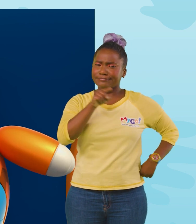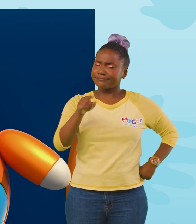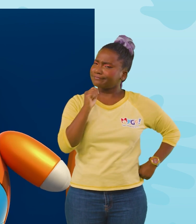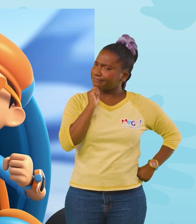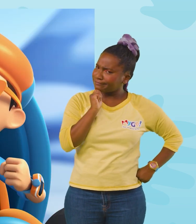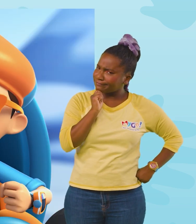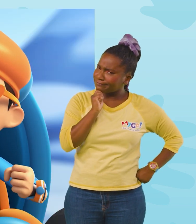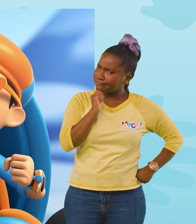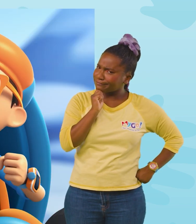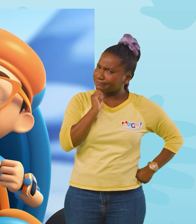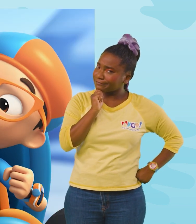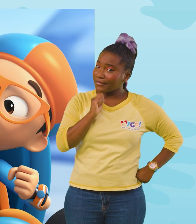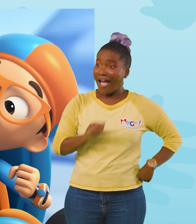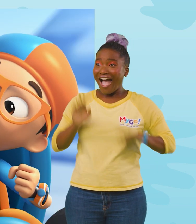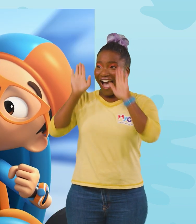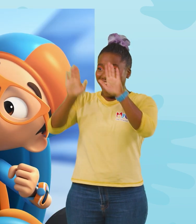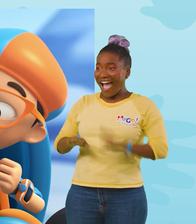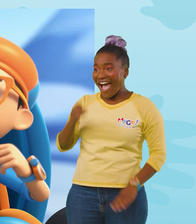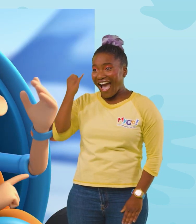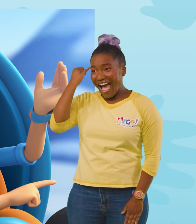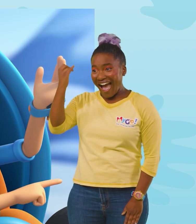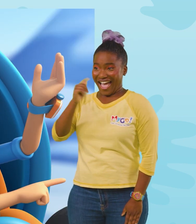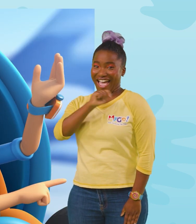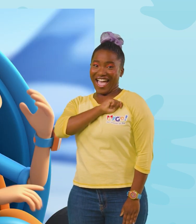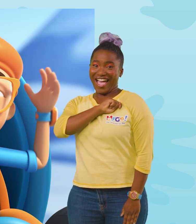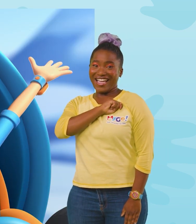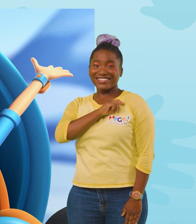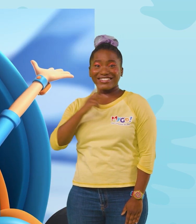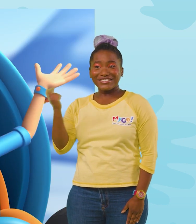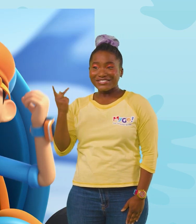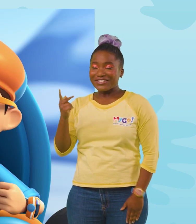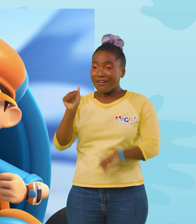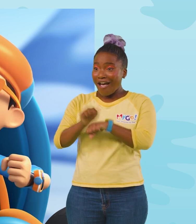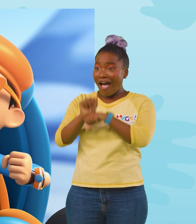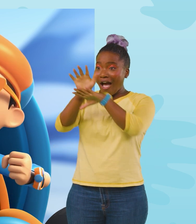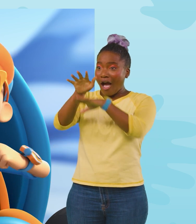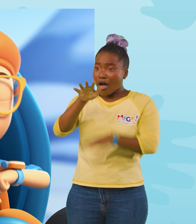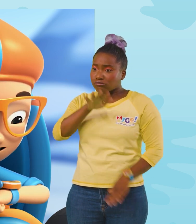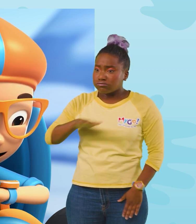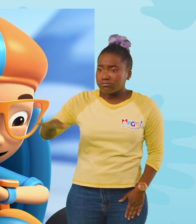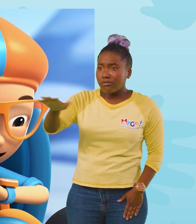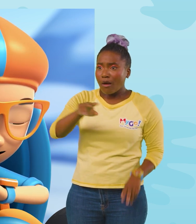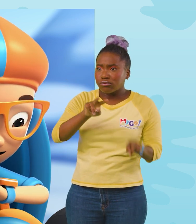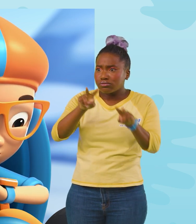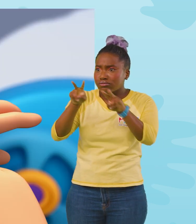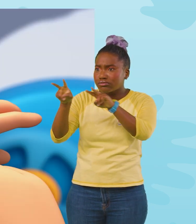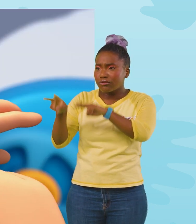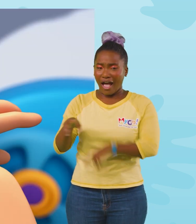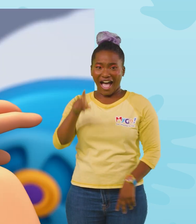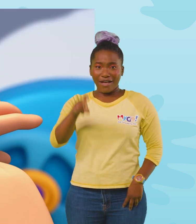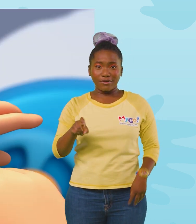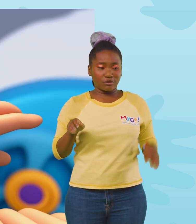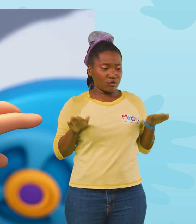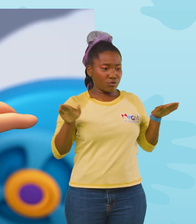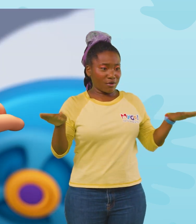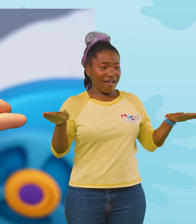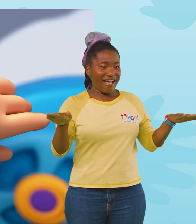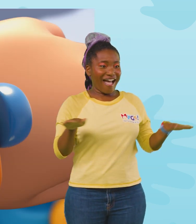Great idea, Tabs! We'll go to the Himalayas and find out! I'm gonna need wings and the grabber arm!